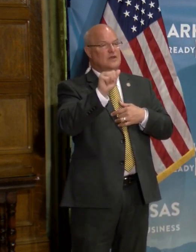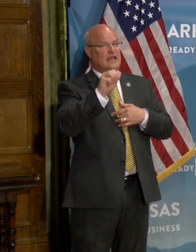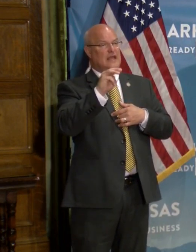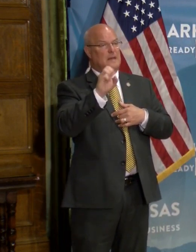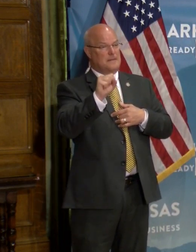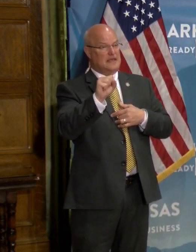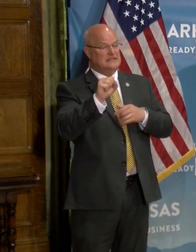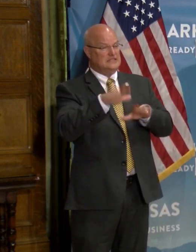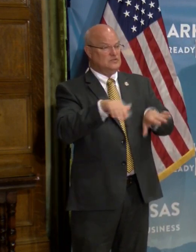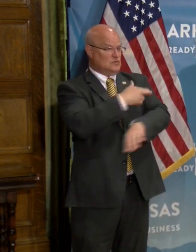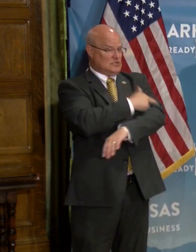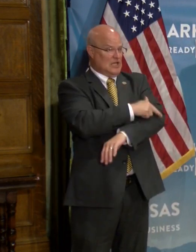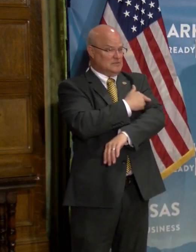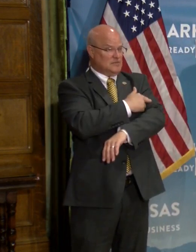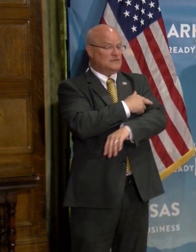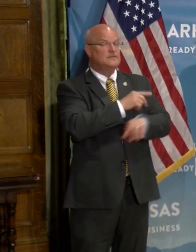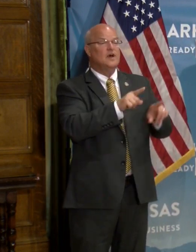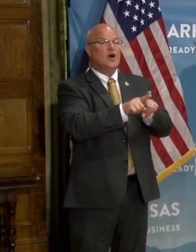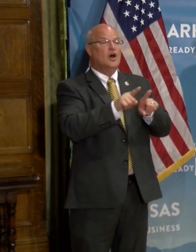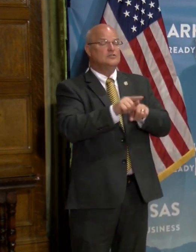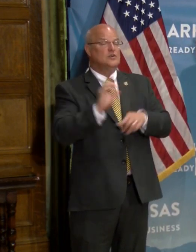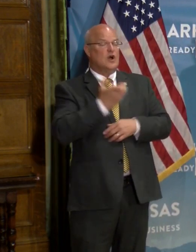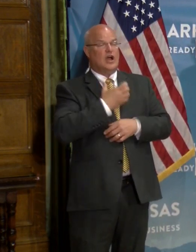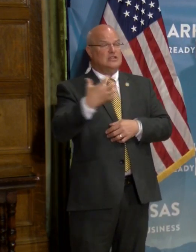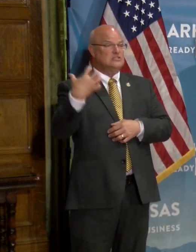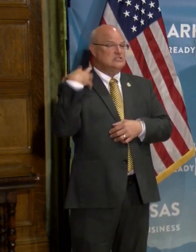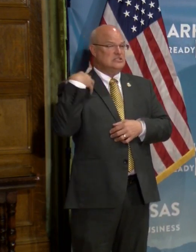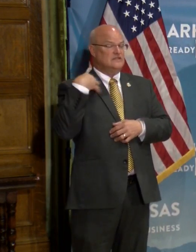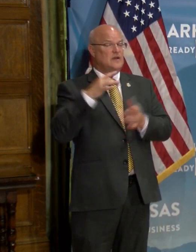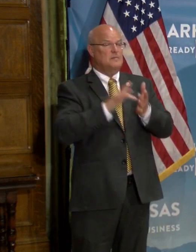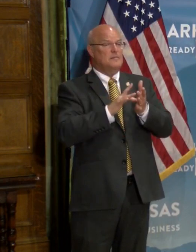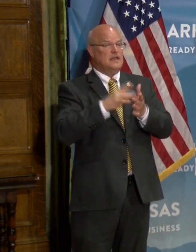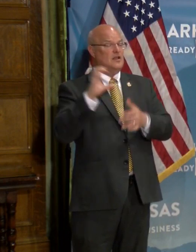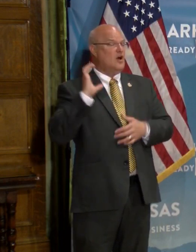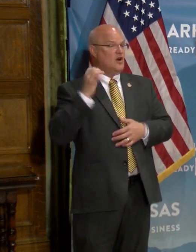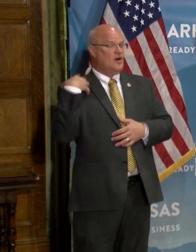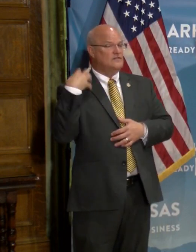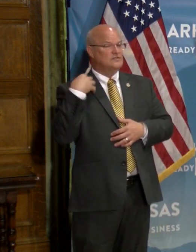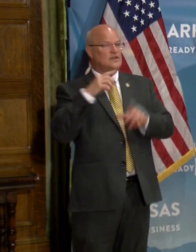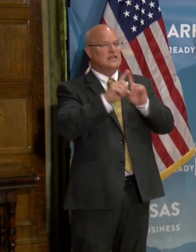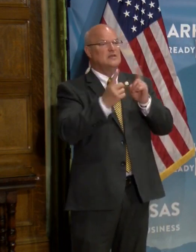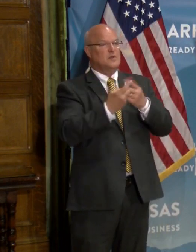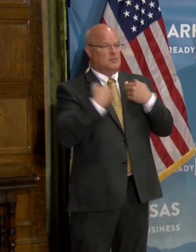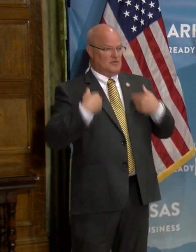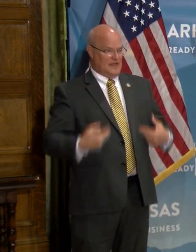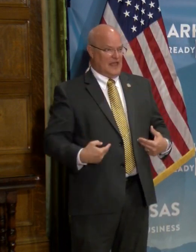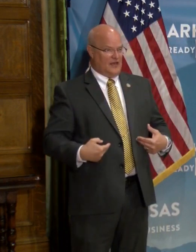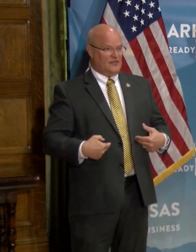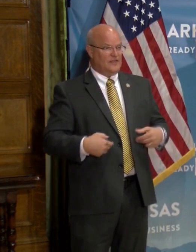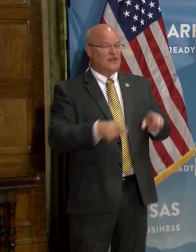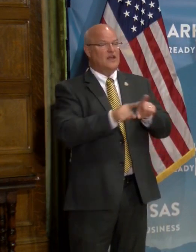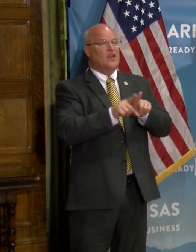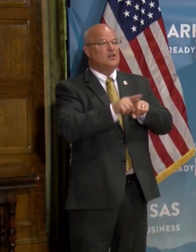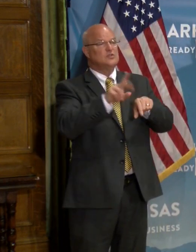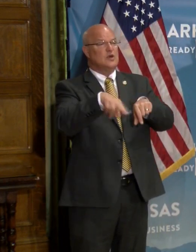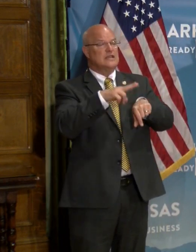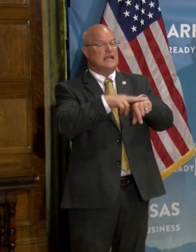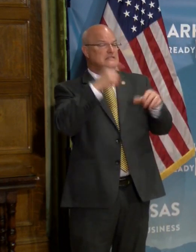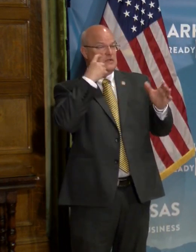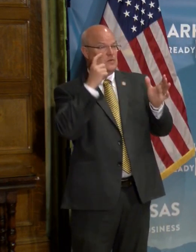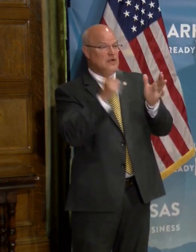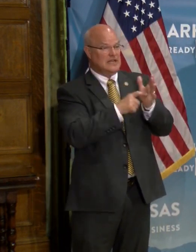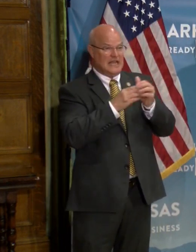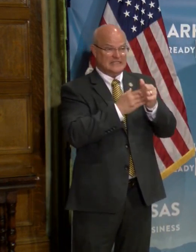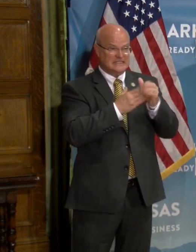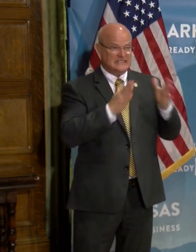and Children's Hospital. He is also our chief medical officer at the Arkansas Department of Health, and also a nationally recognized